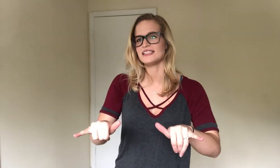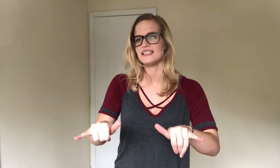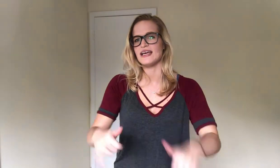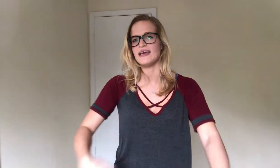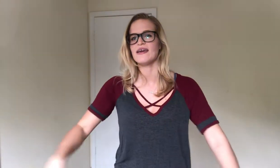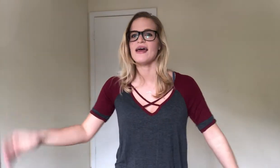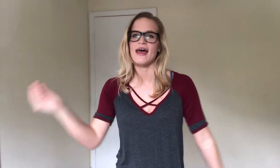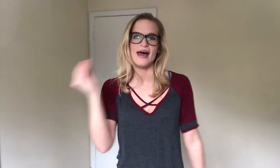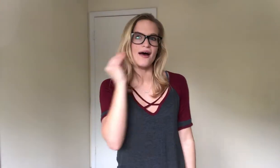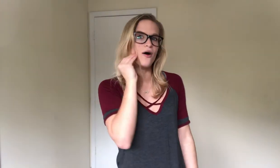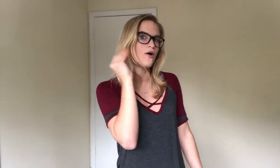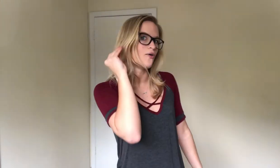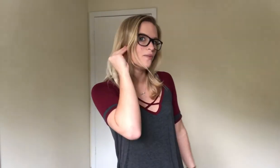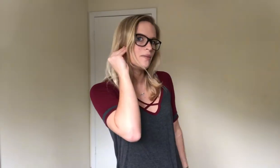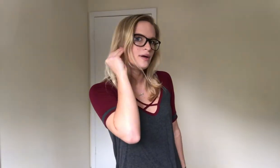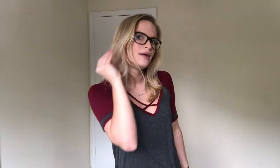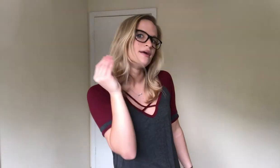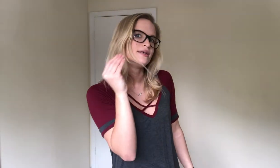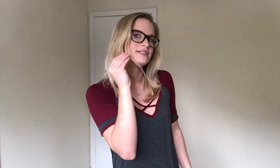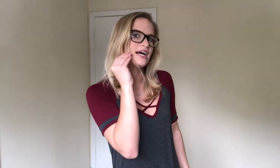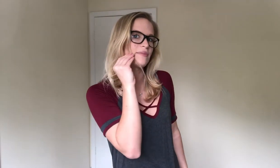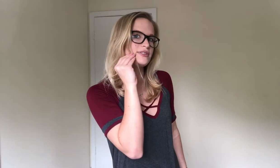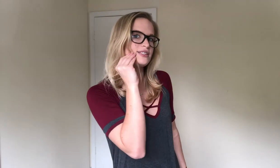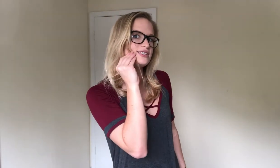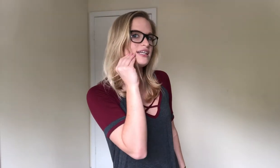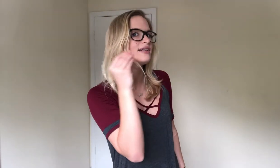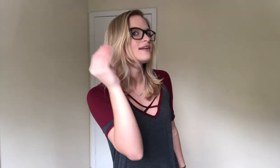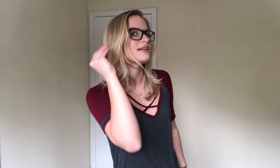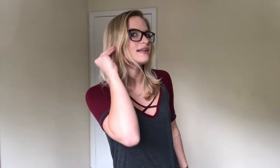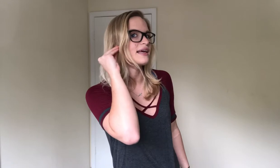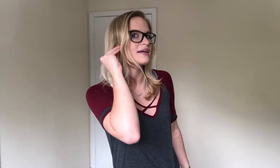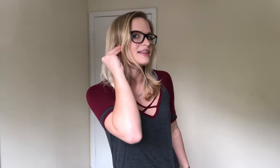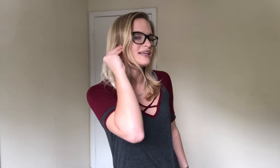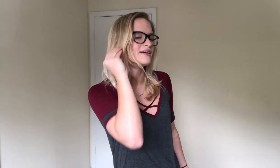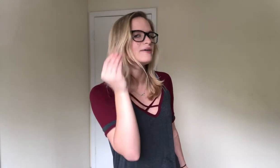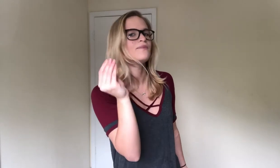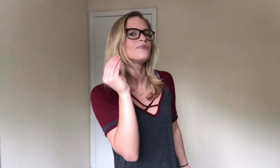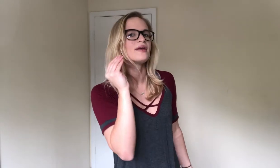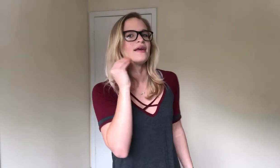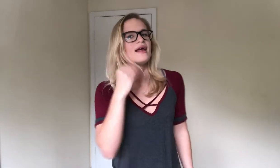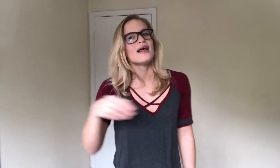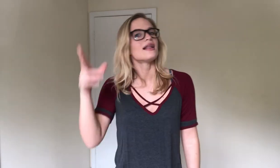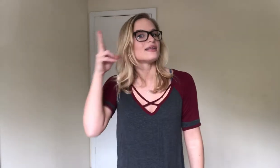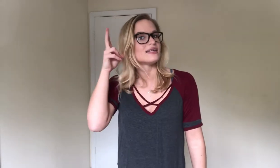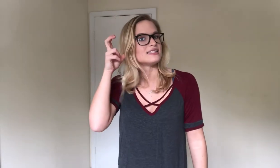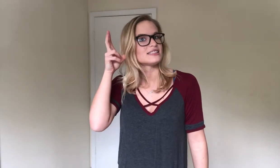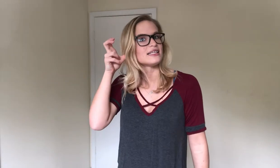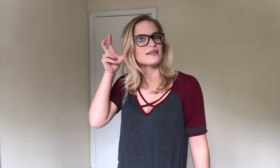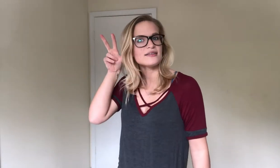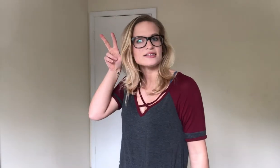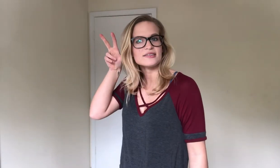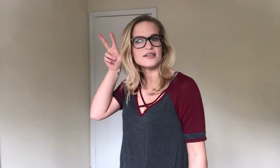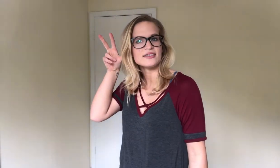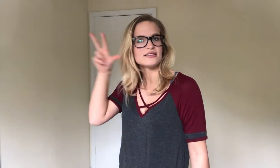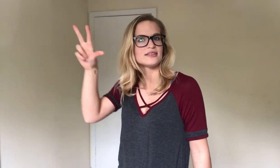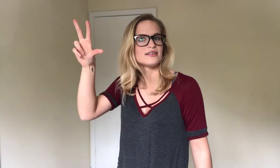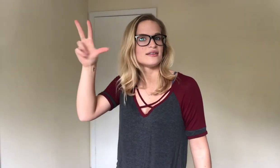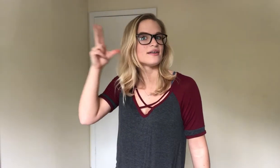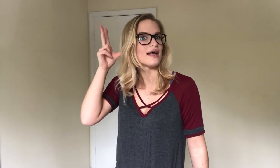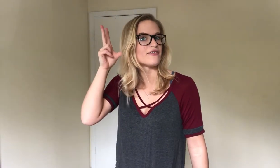stay. At home. Tap to the chin. Then like the ear. Listen. So scrunch. Have